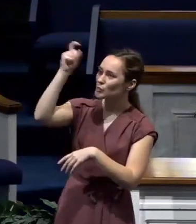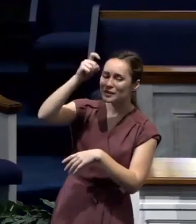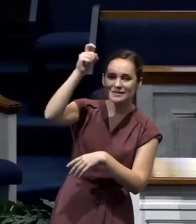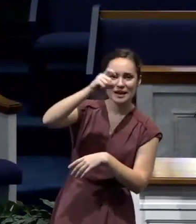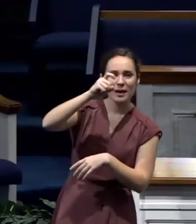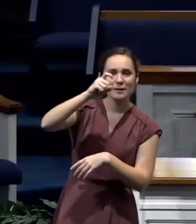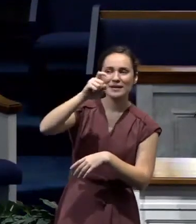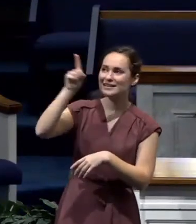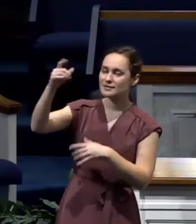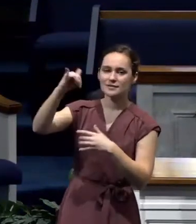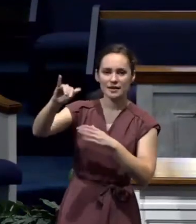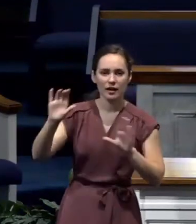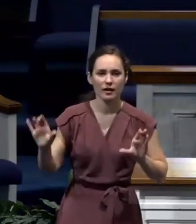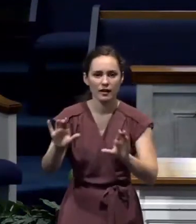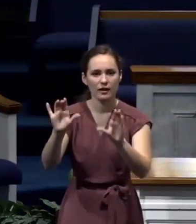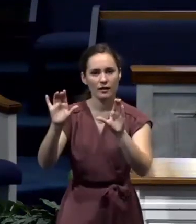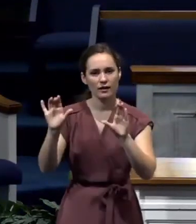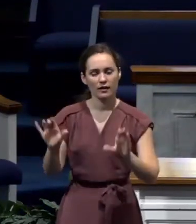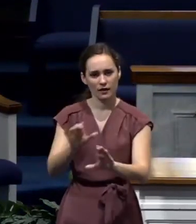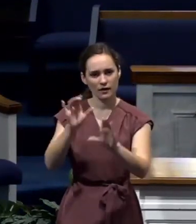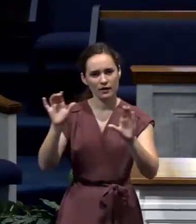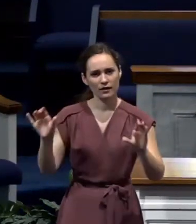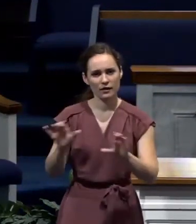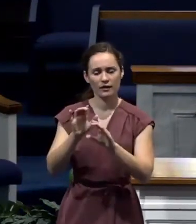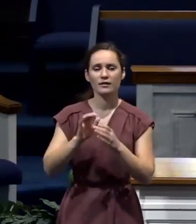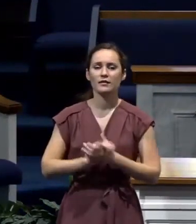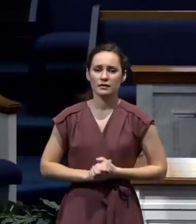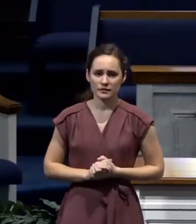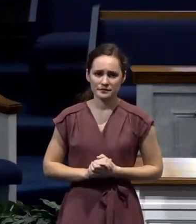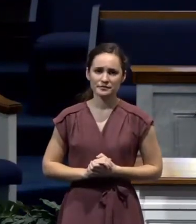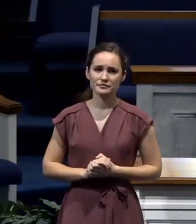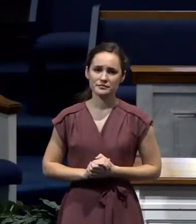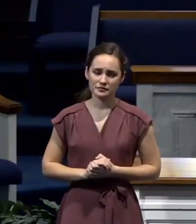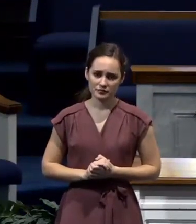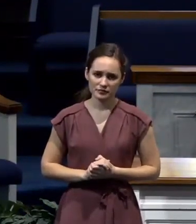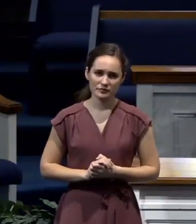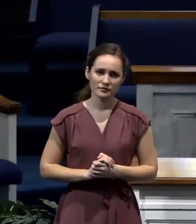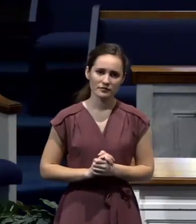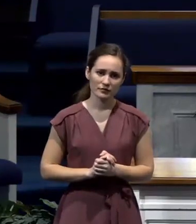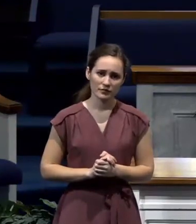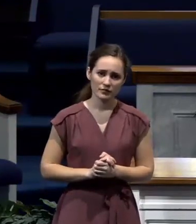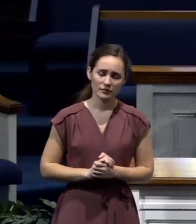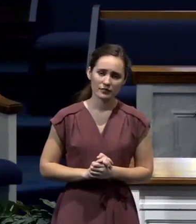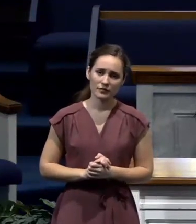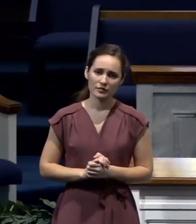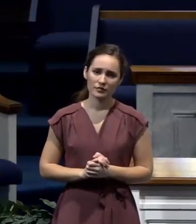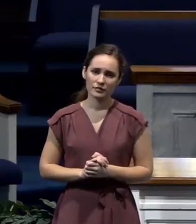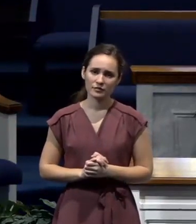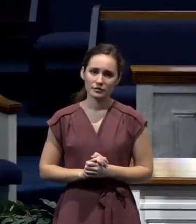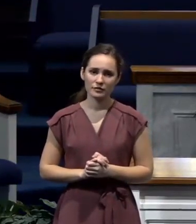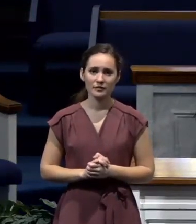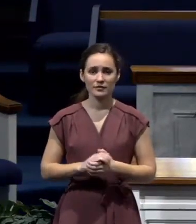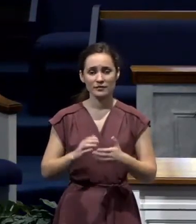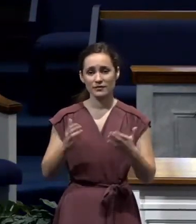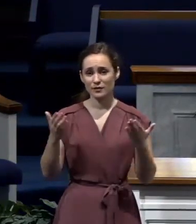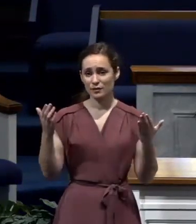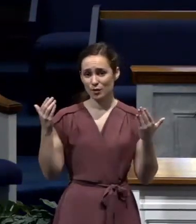in this crisis, God is doing all these things. And so listen, you just rejoice.